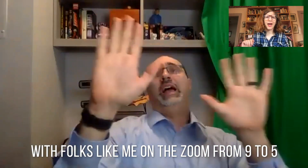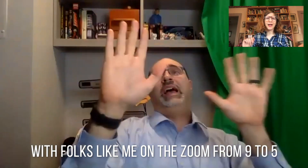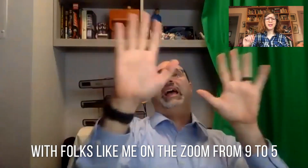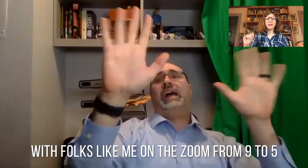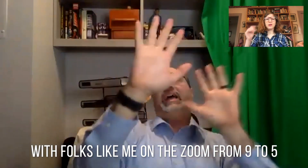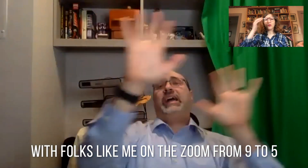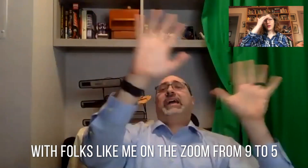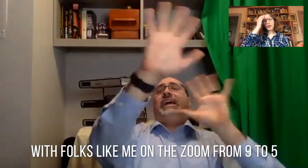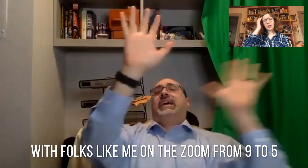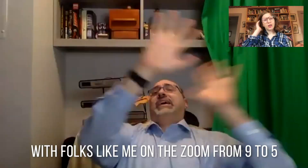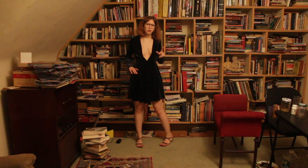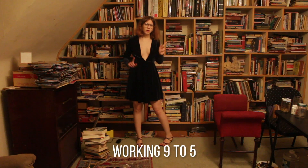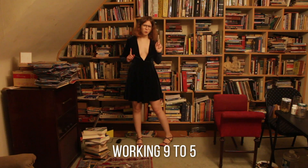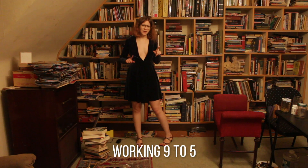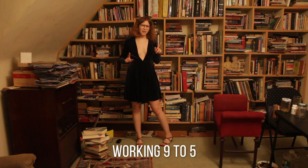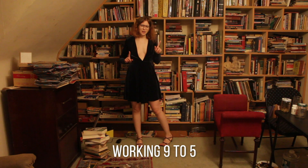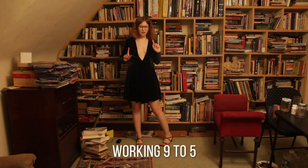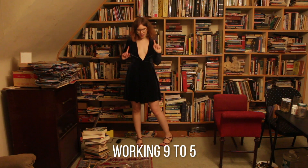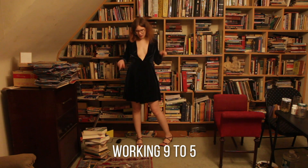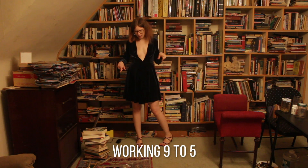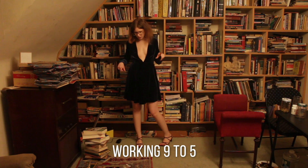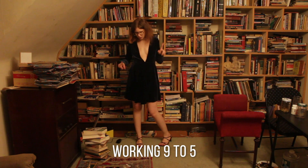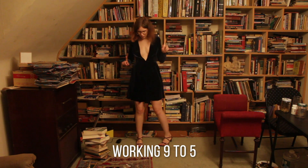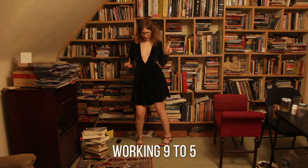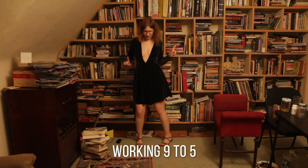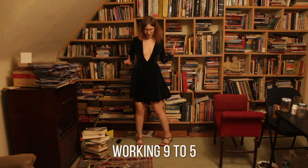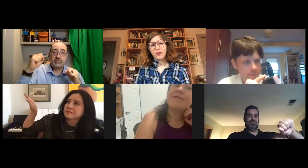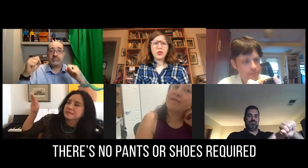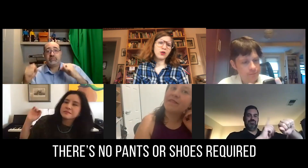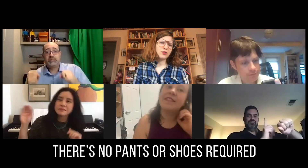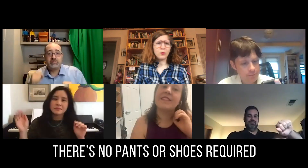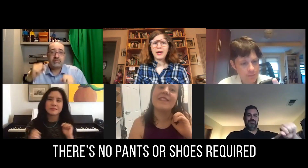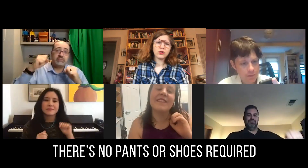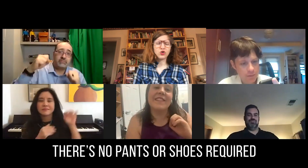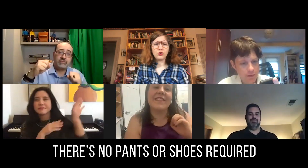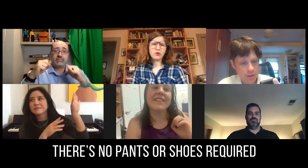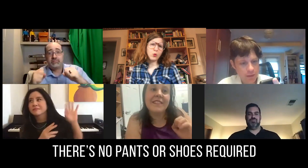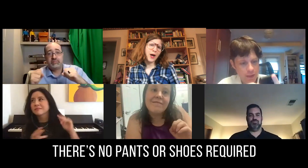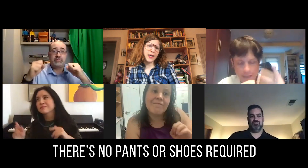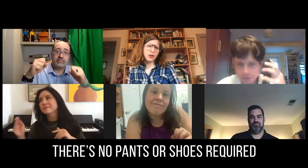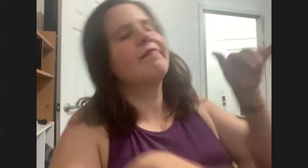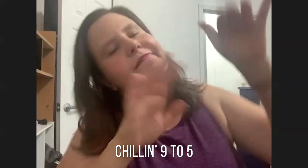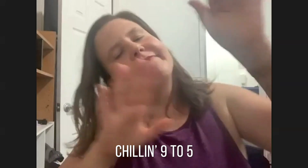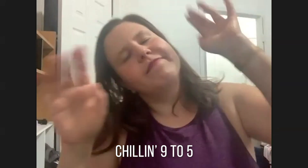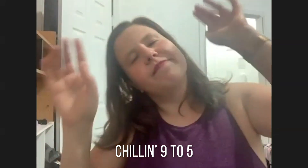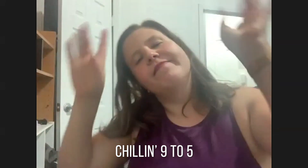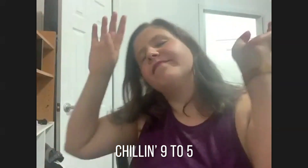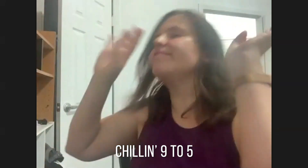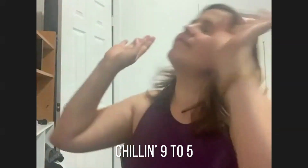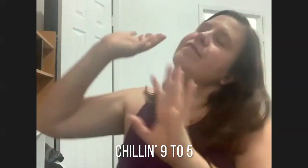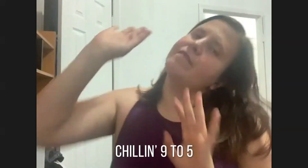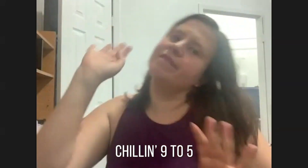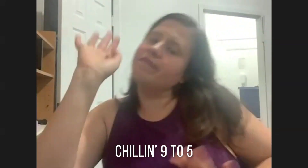to 5. Working 9 to 5, there's no pants or shoes required. Chillin'